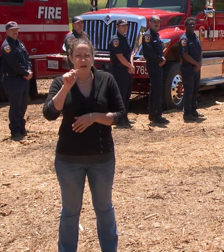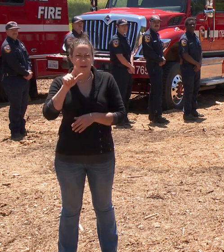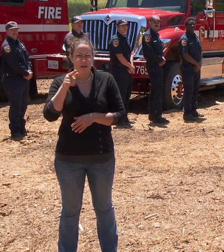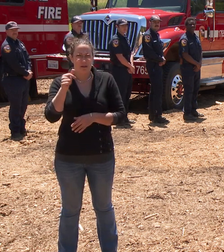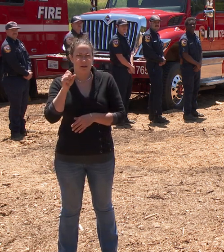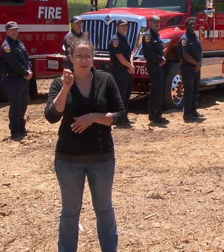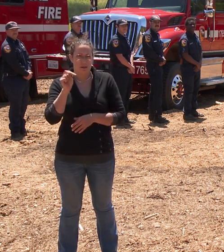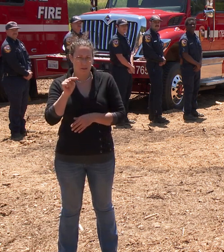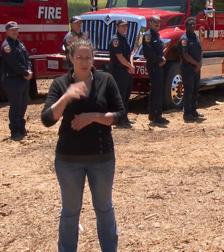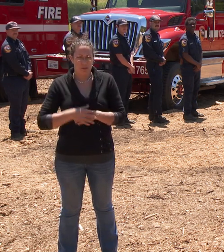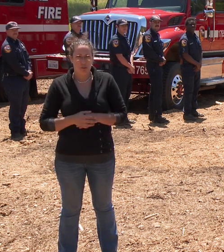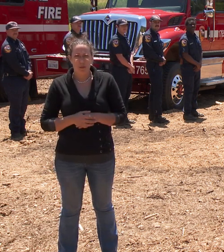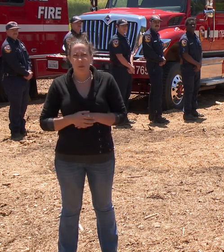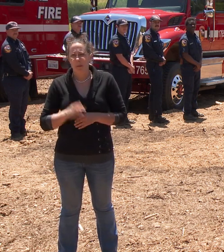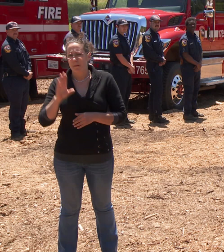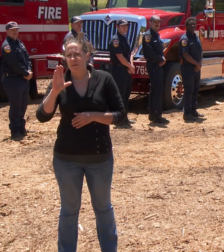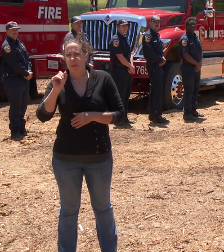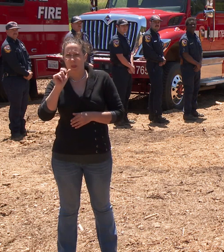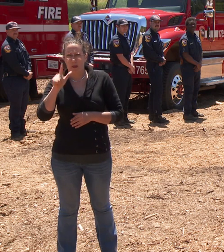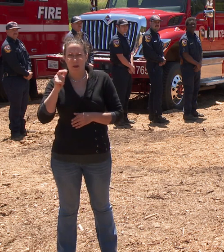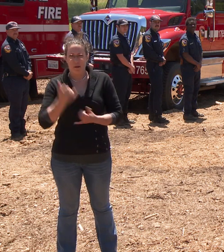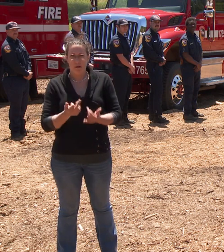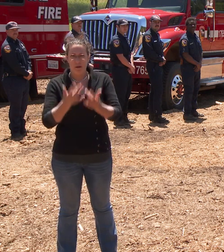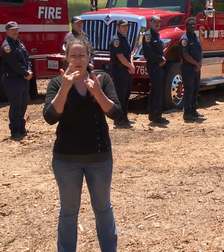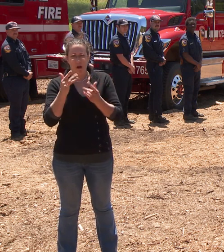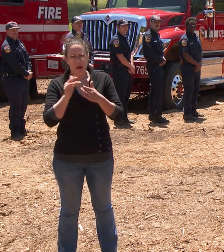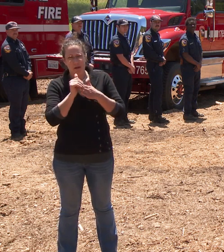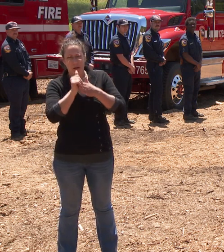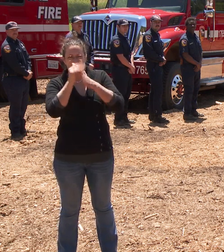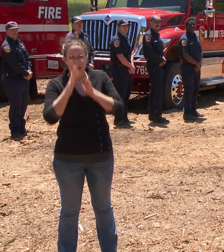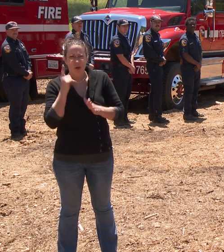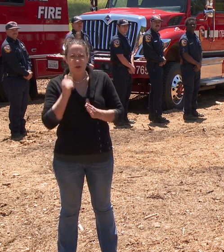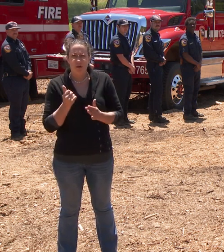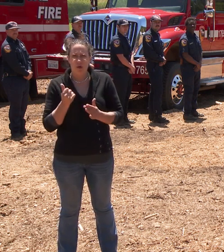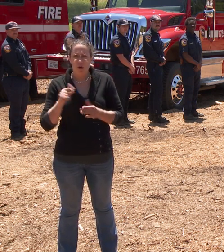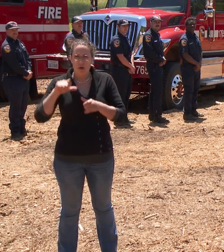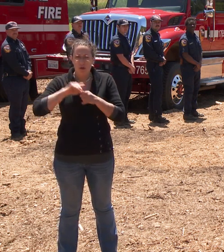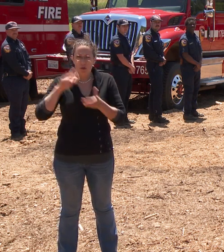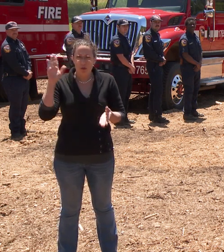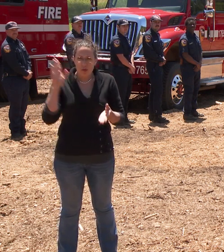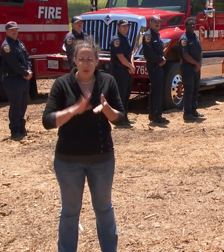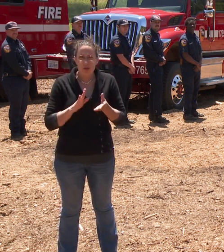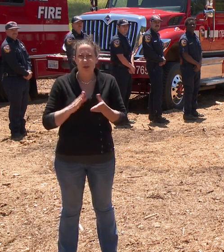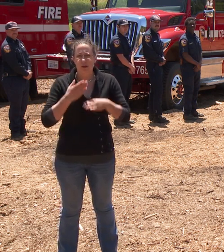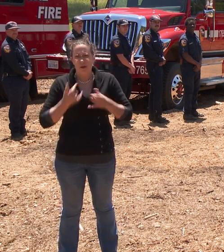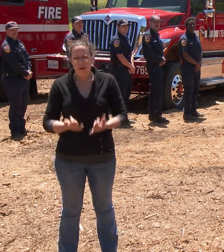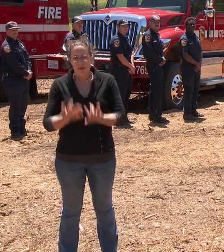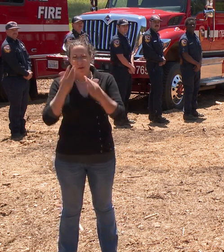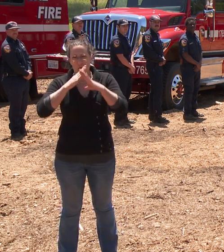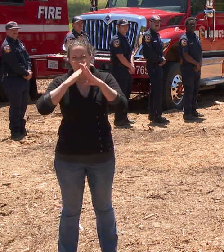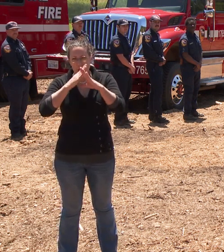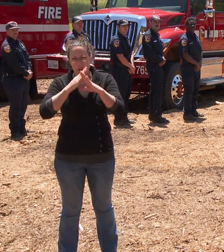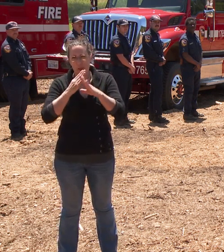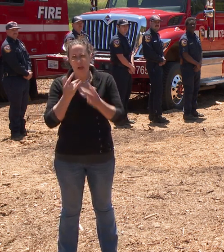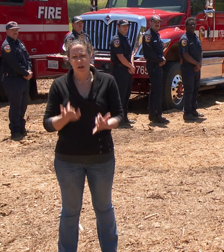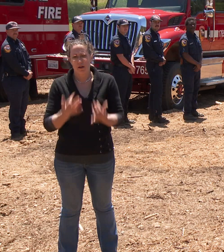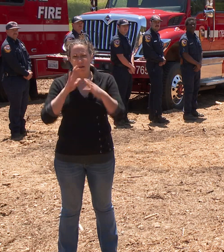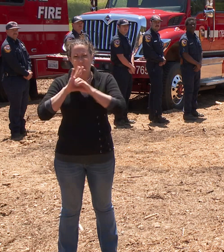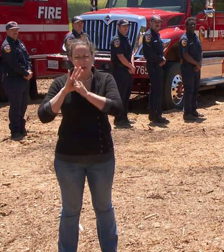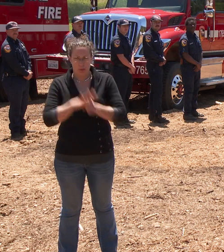Cal Fire is often looked to as a leader in fuel reduction, fire prevention, and of course fire suppression.